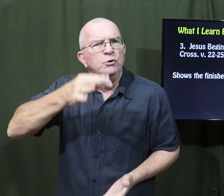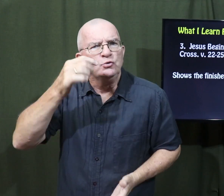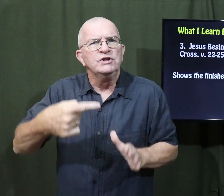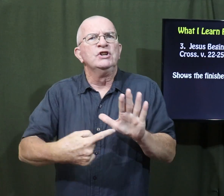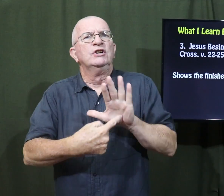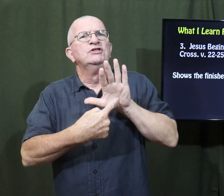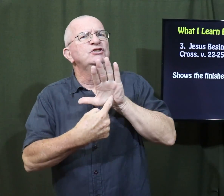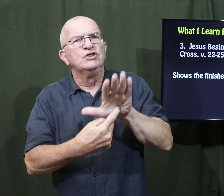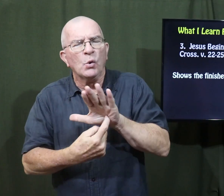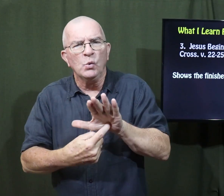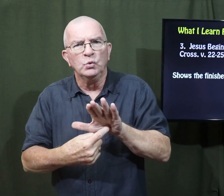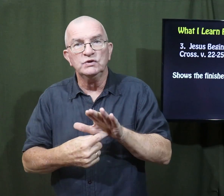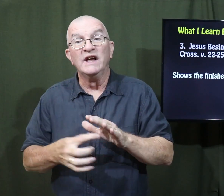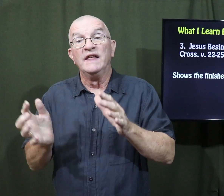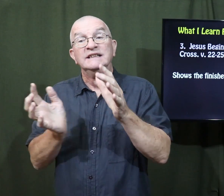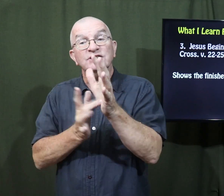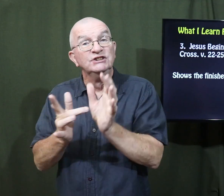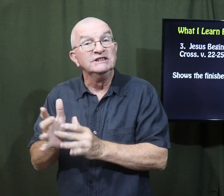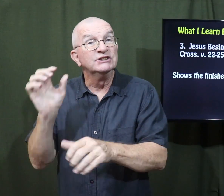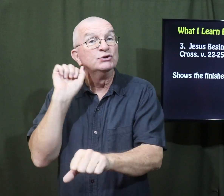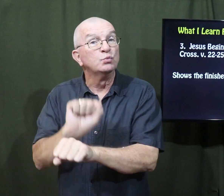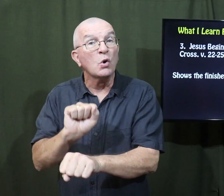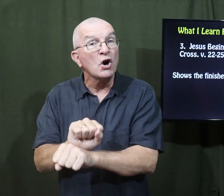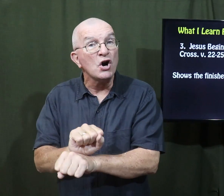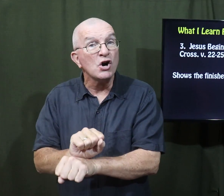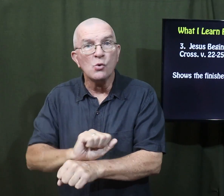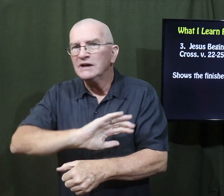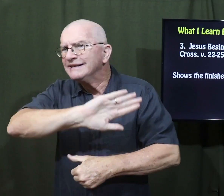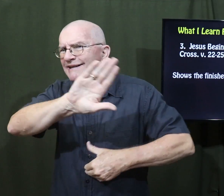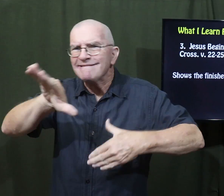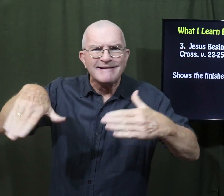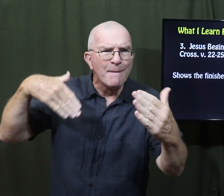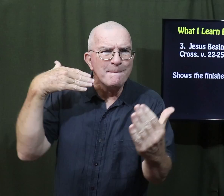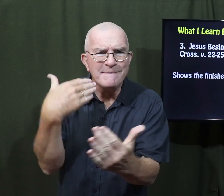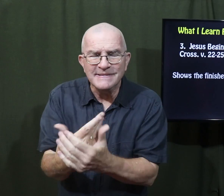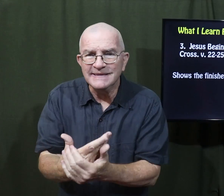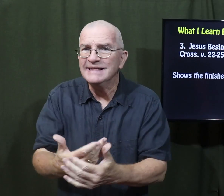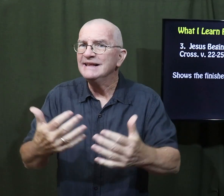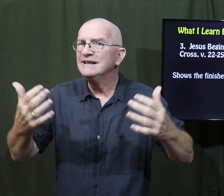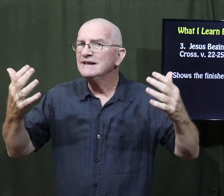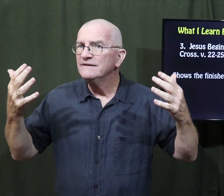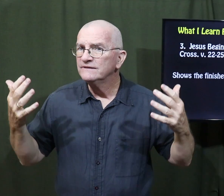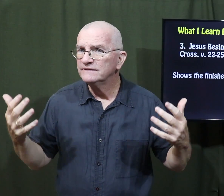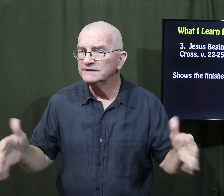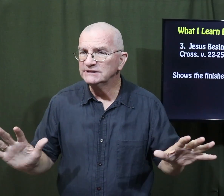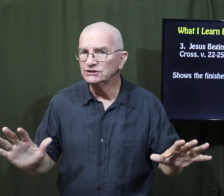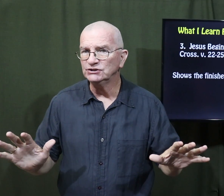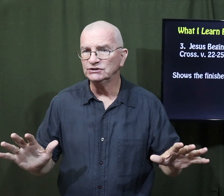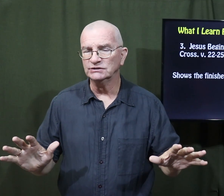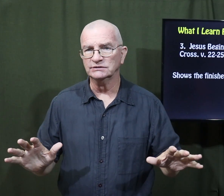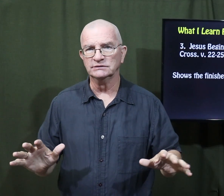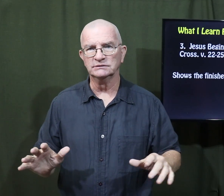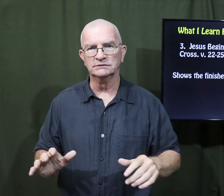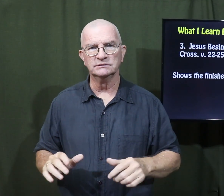Communion shows that Jesus' work was complete, finished.